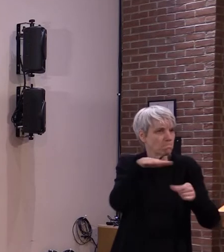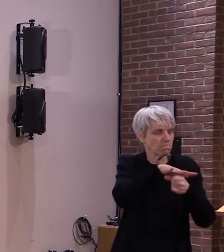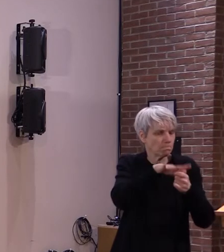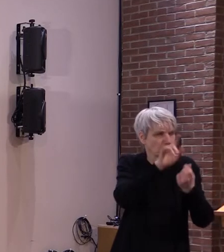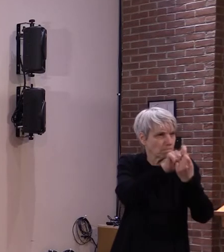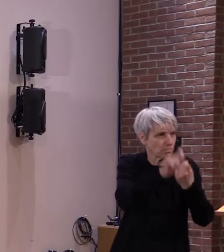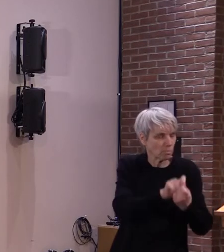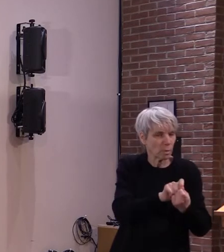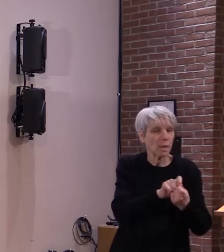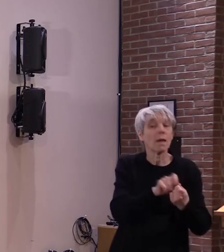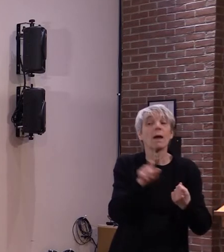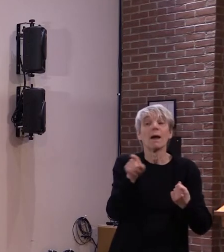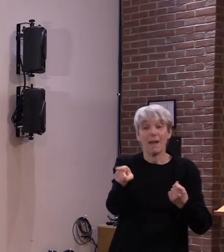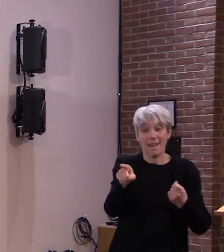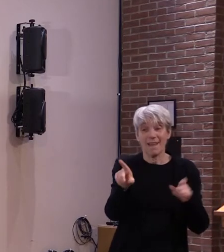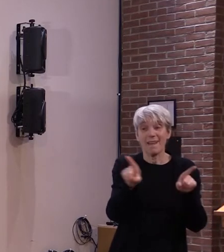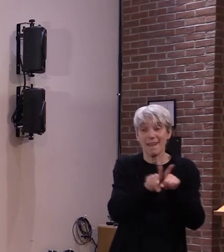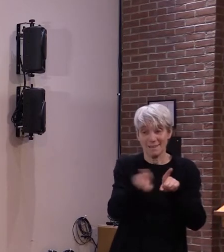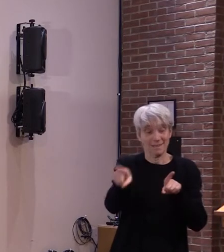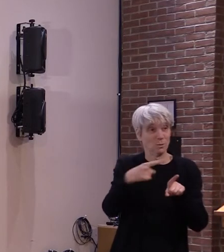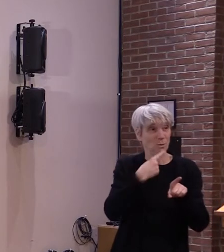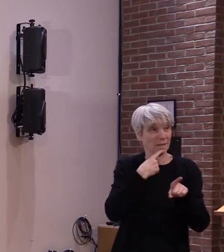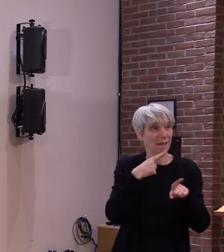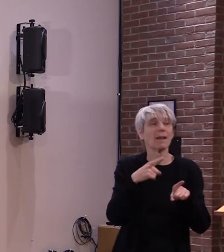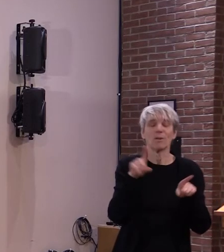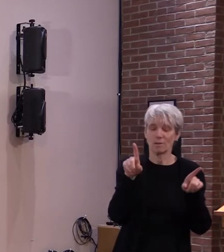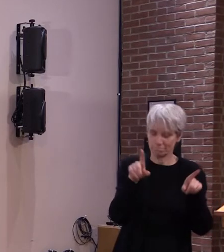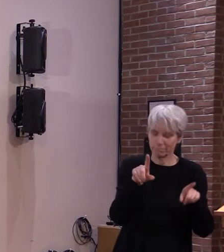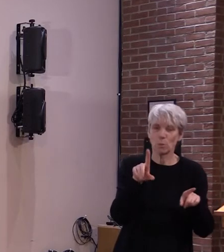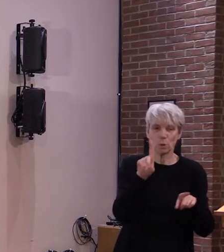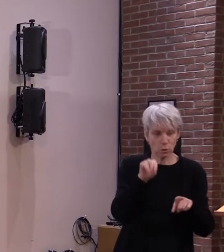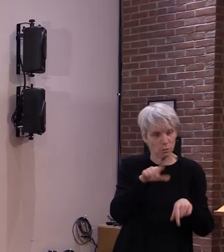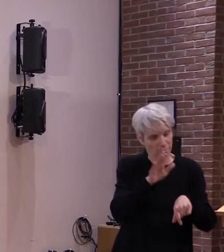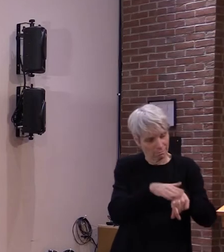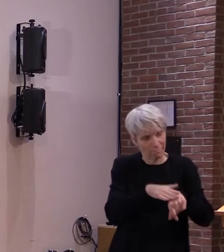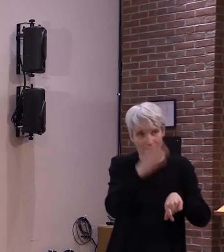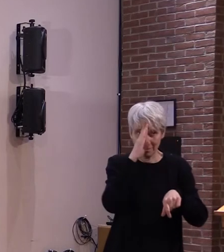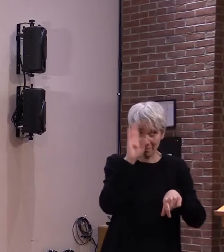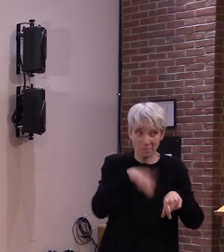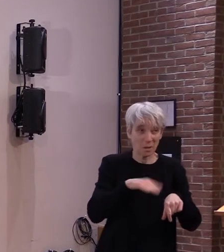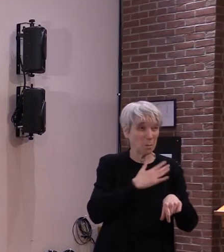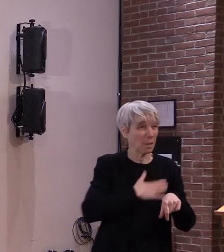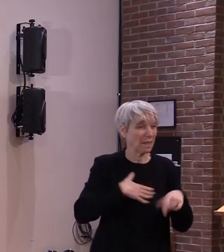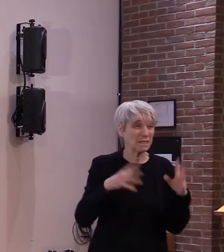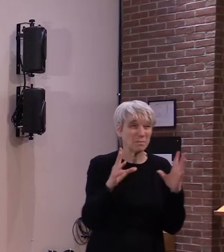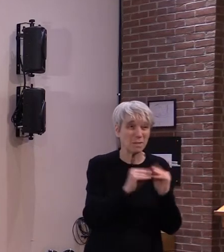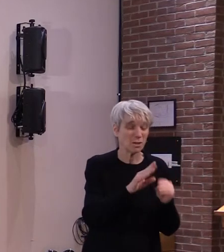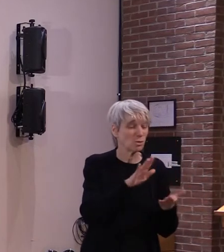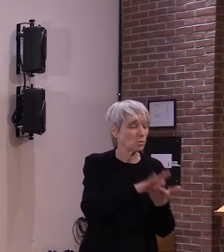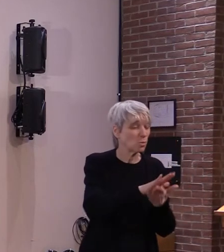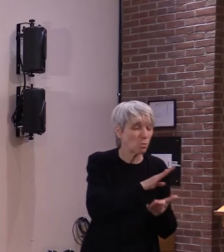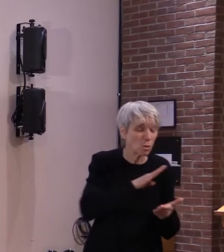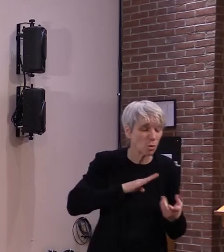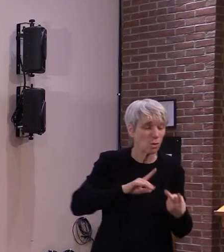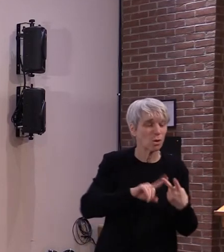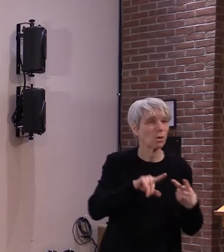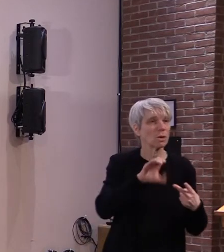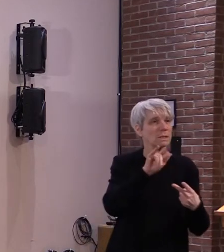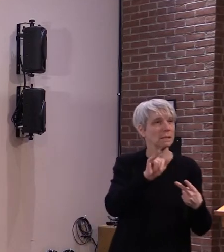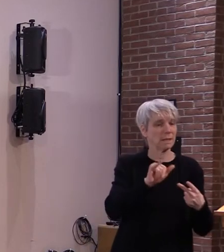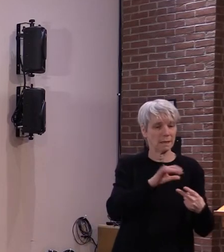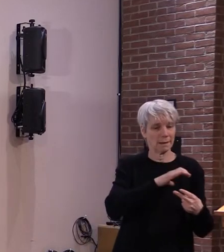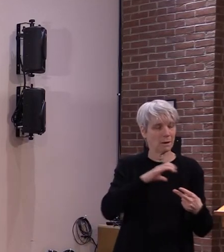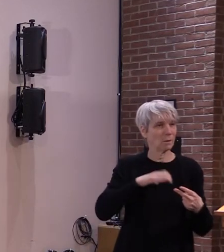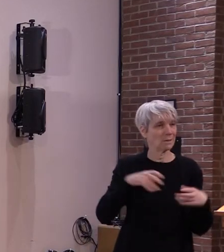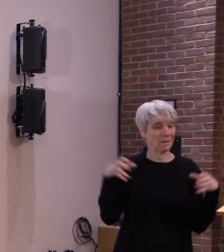discussed the kind of things you just talked about so in some cases people have questions about schools being open or not and i